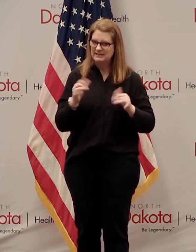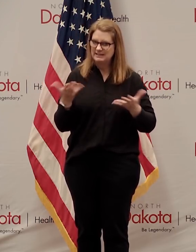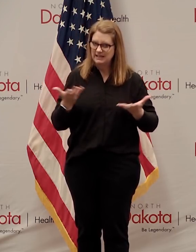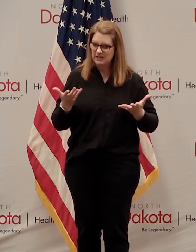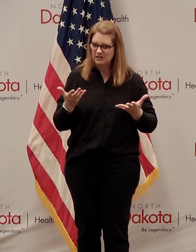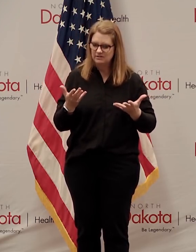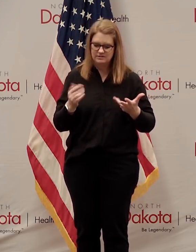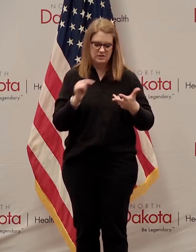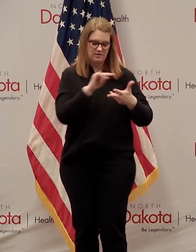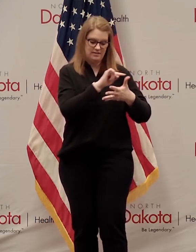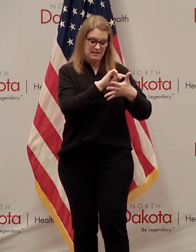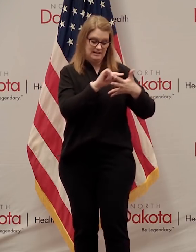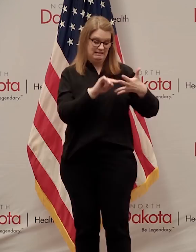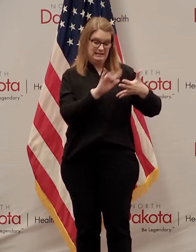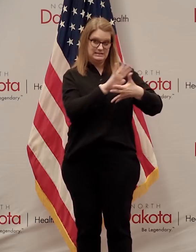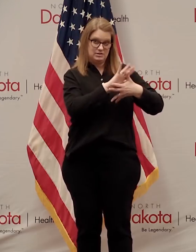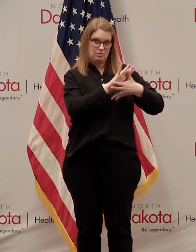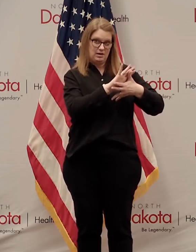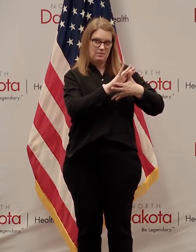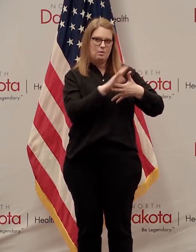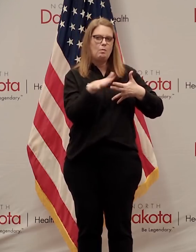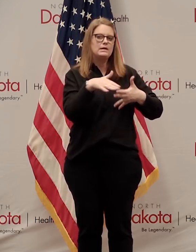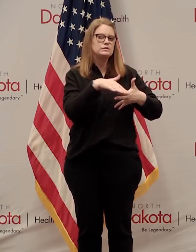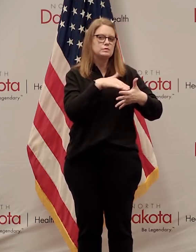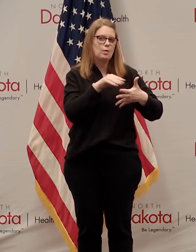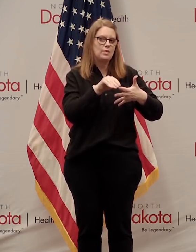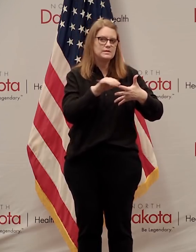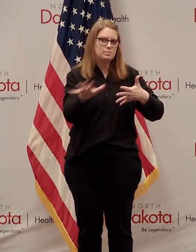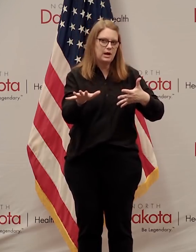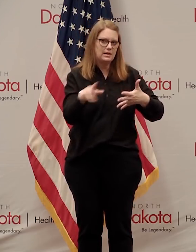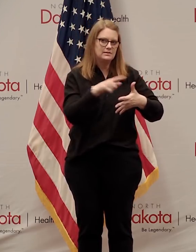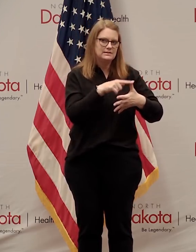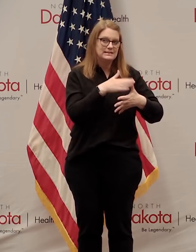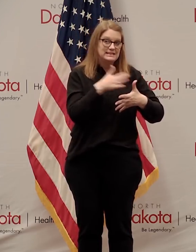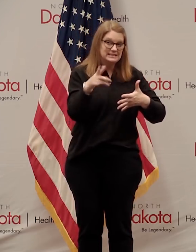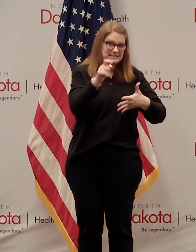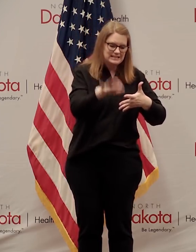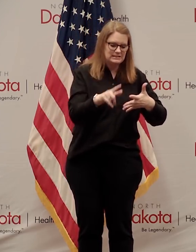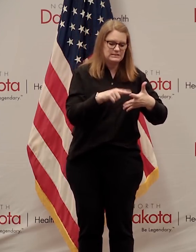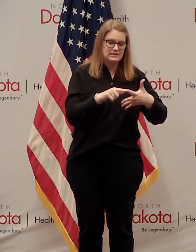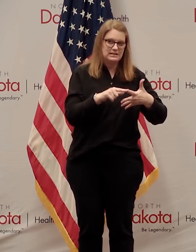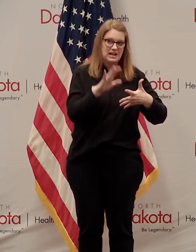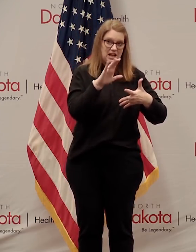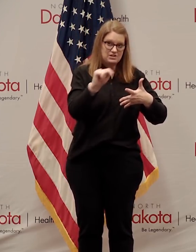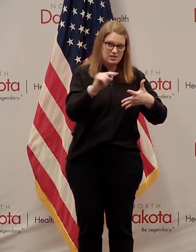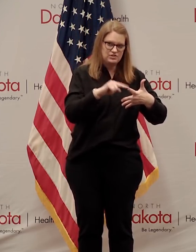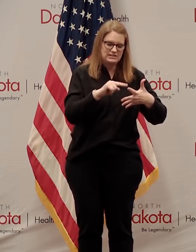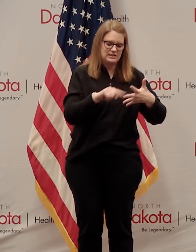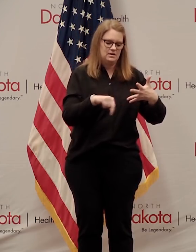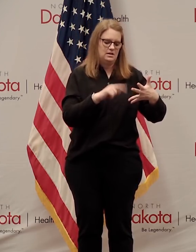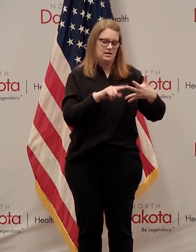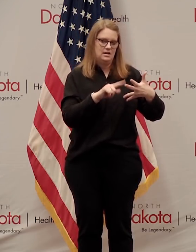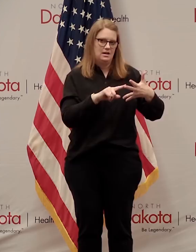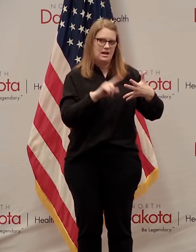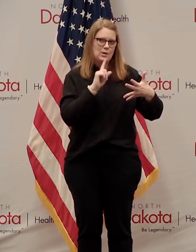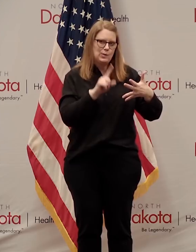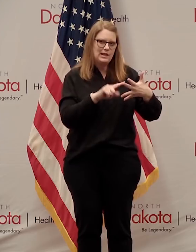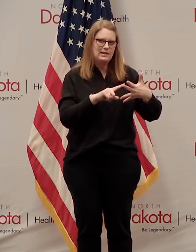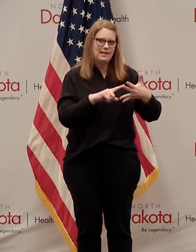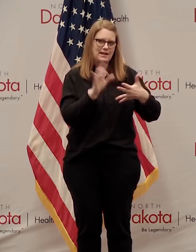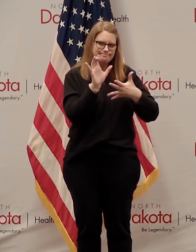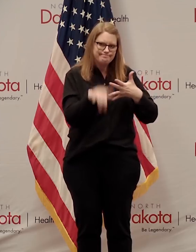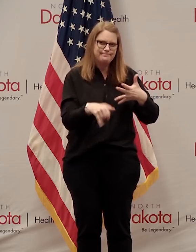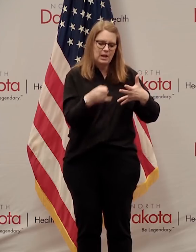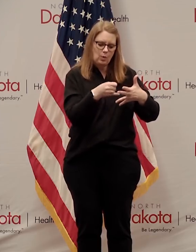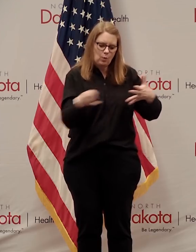first three of these things, widespread testing to robust contact tracing, and then three targeted and effective quarantine